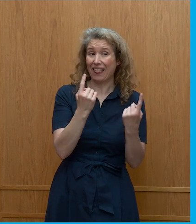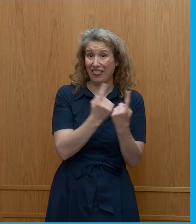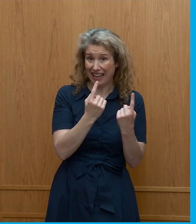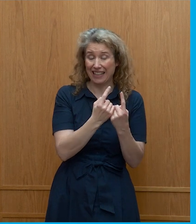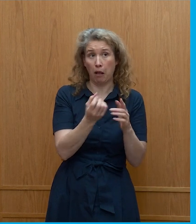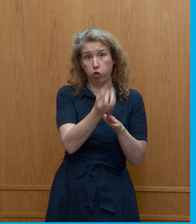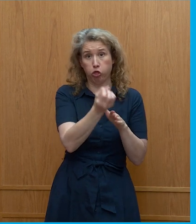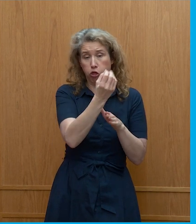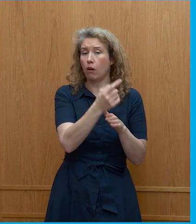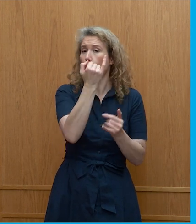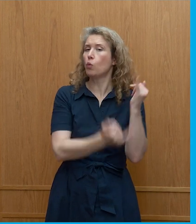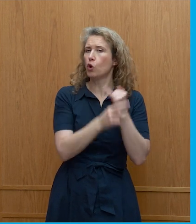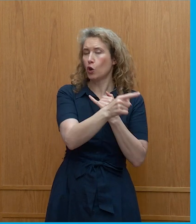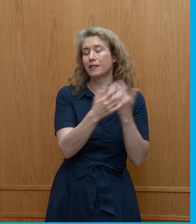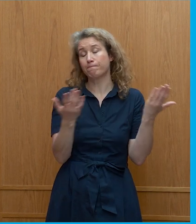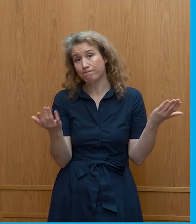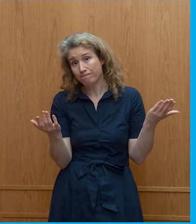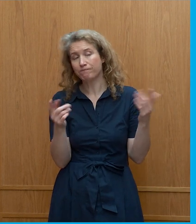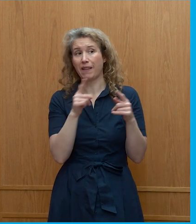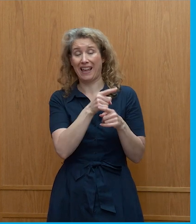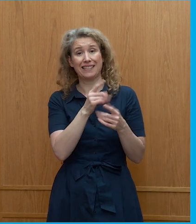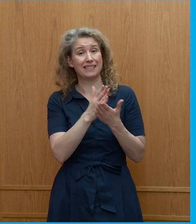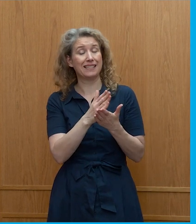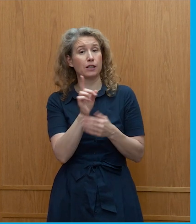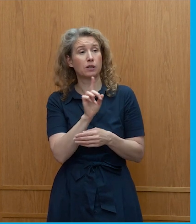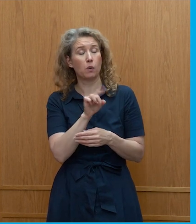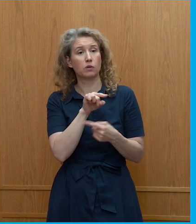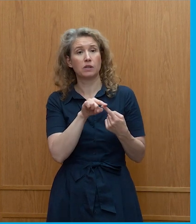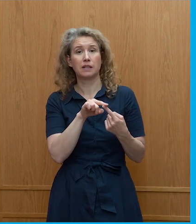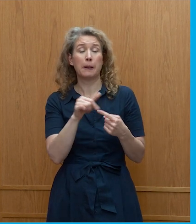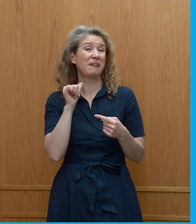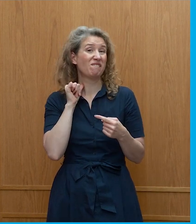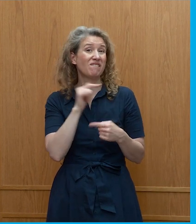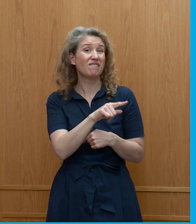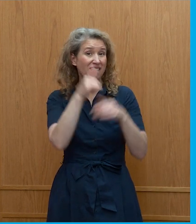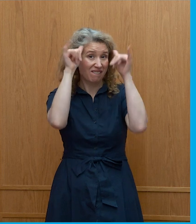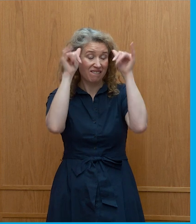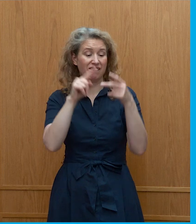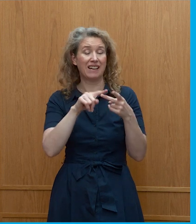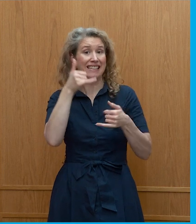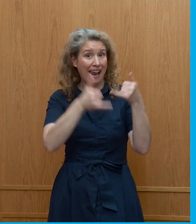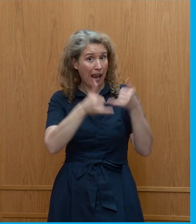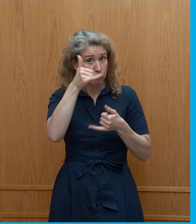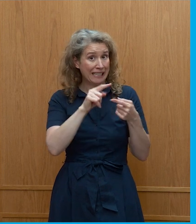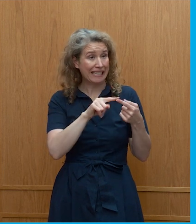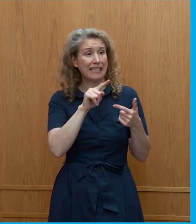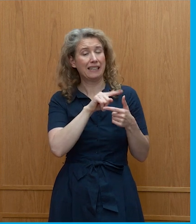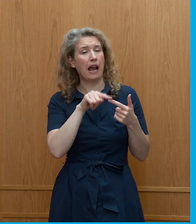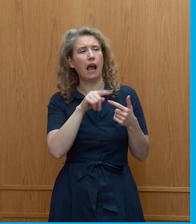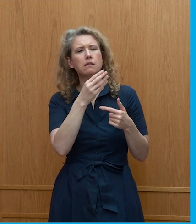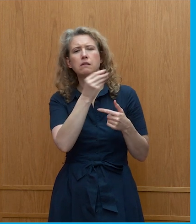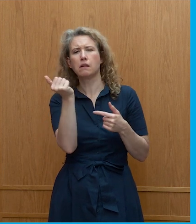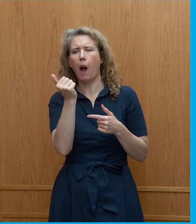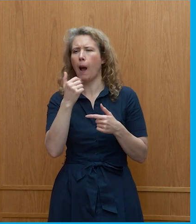sectors produce most of our carbon emission, which is the beef industry, the dairy industry, and some of the